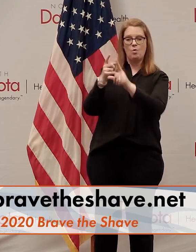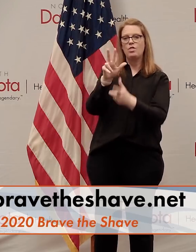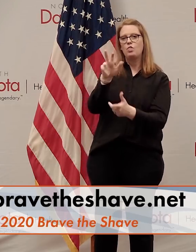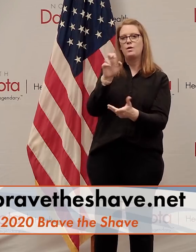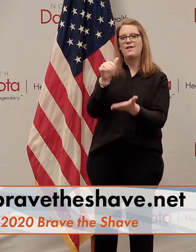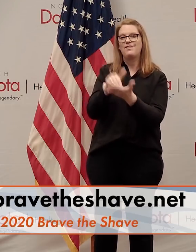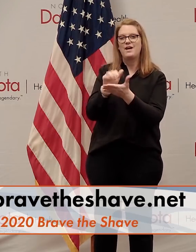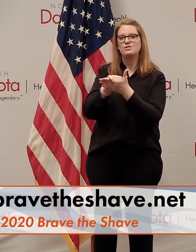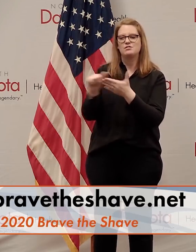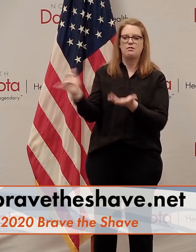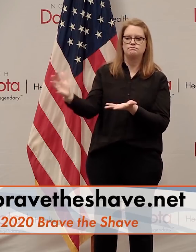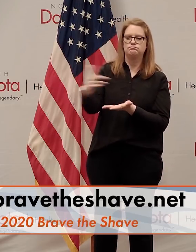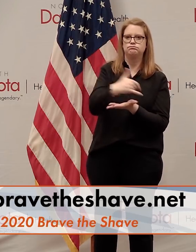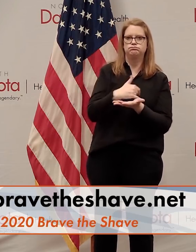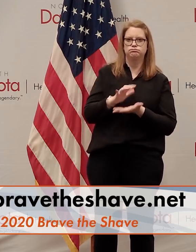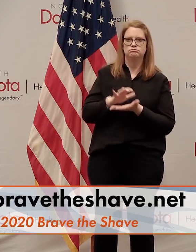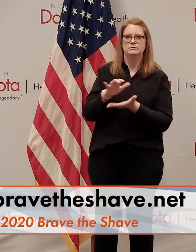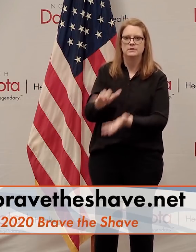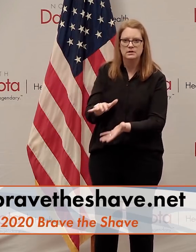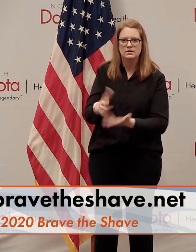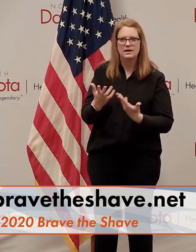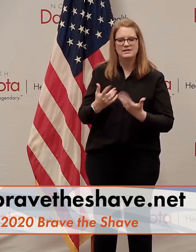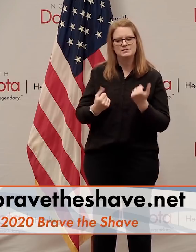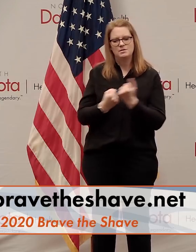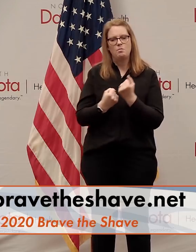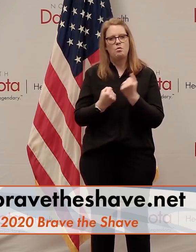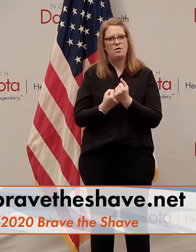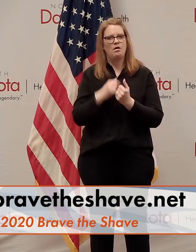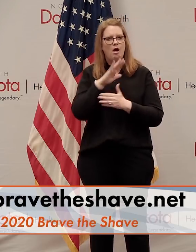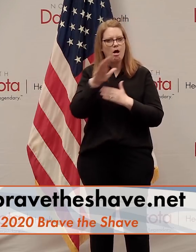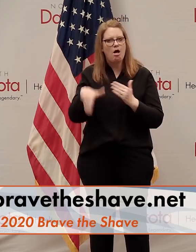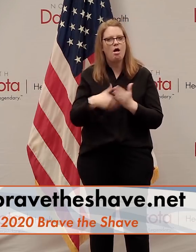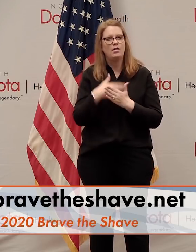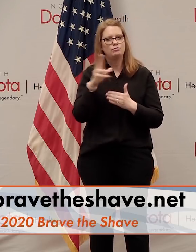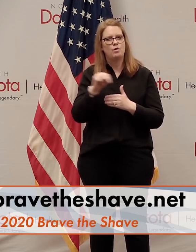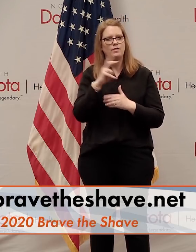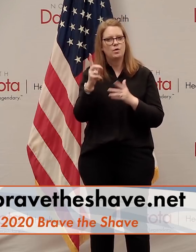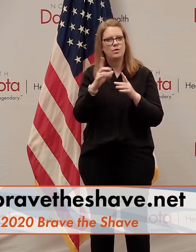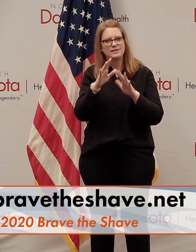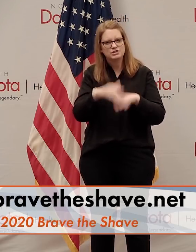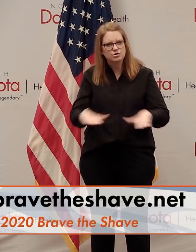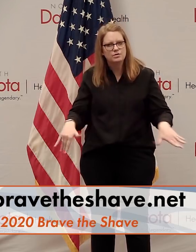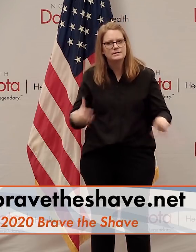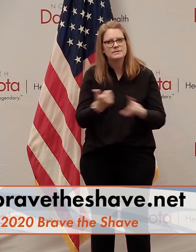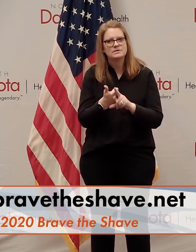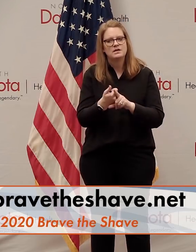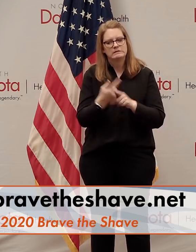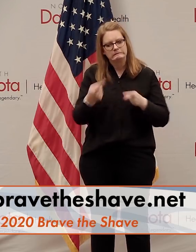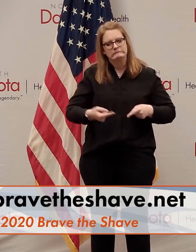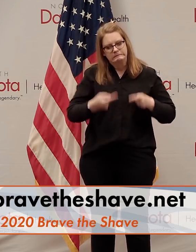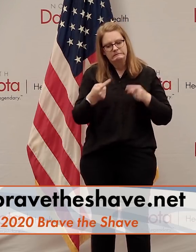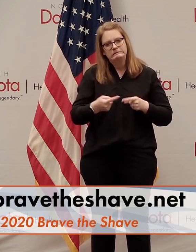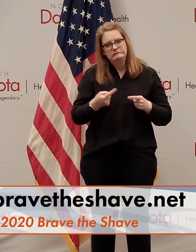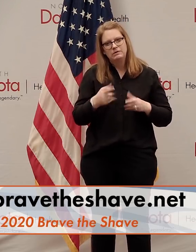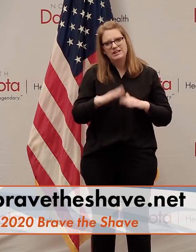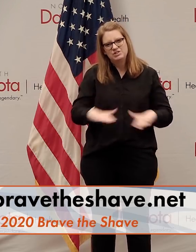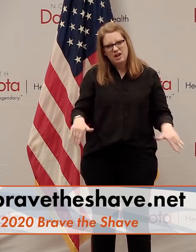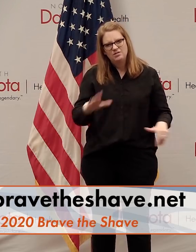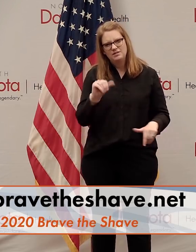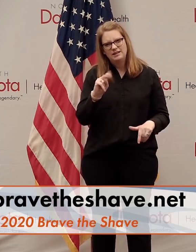and show our support for the incredible children in North Dakota families battling childhood cancer. And again, as we,